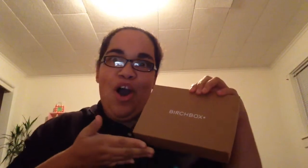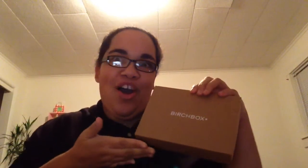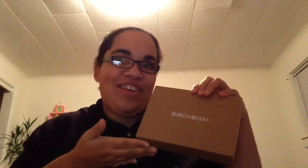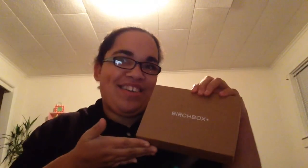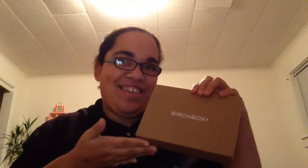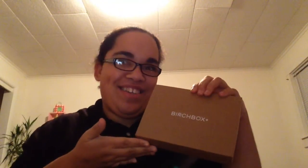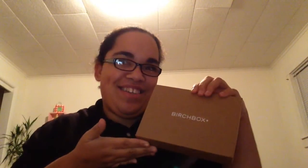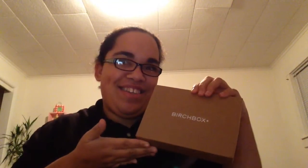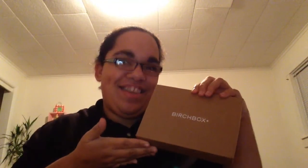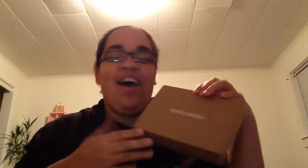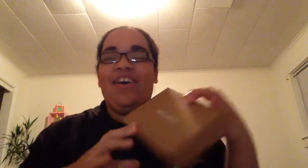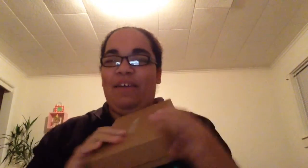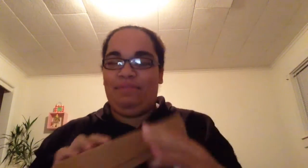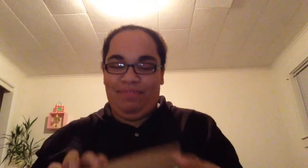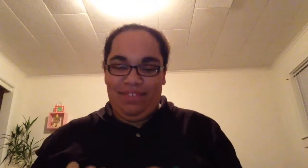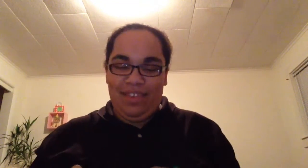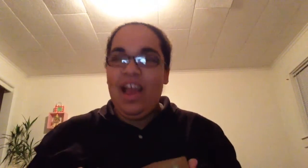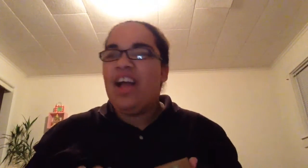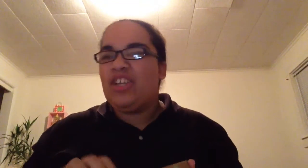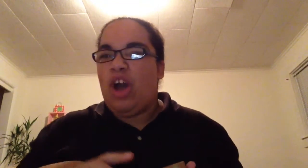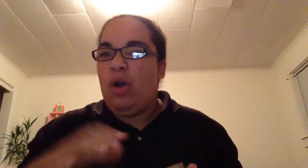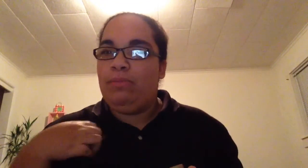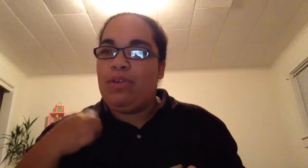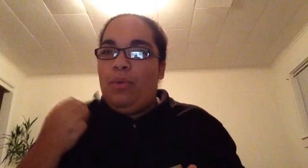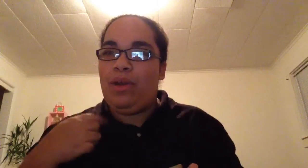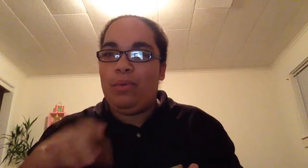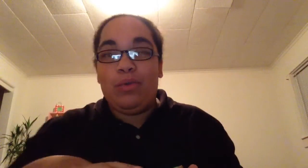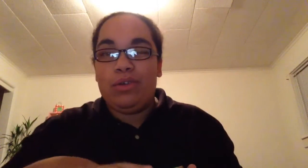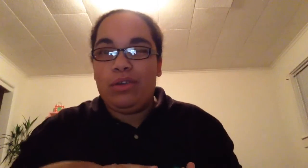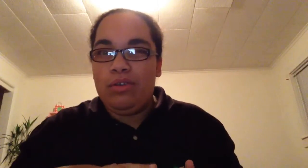okay I just got home so I'm wearing my clothes